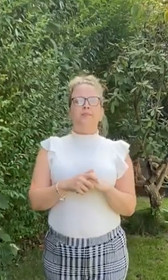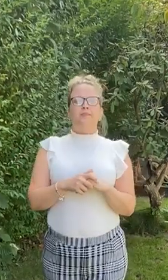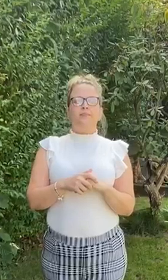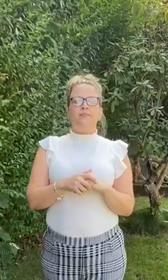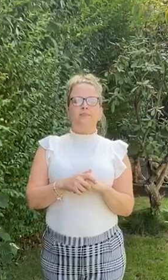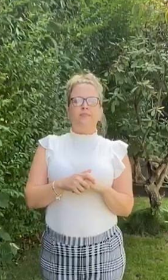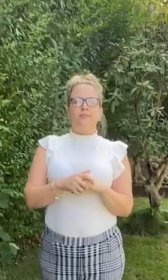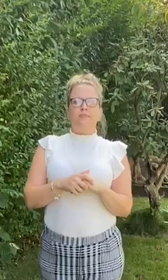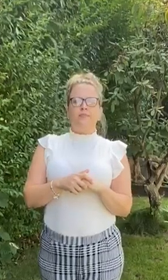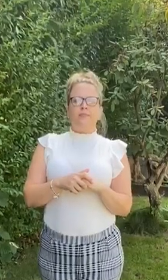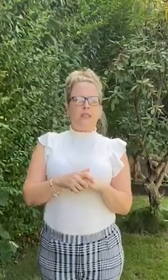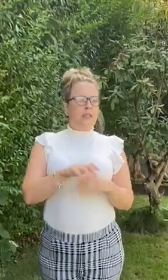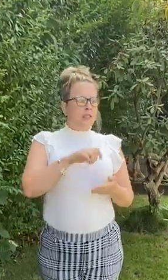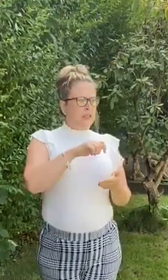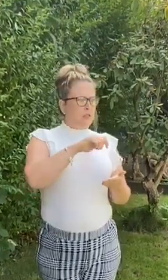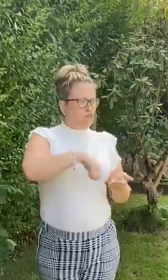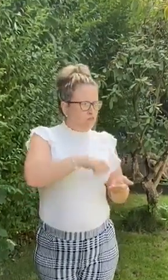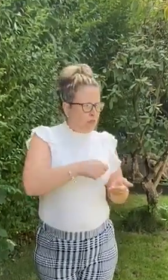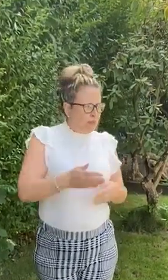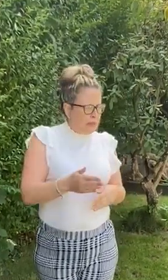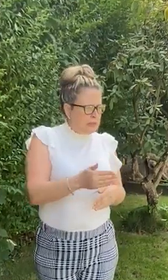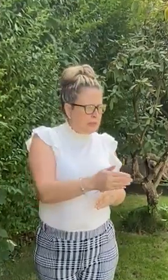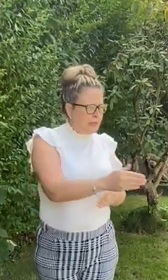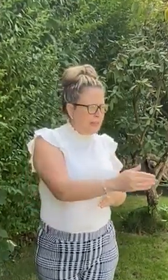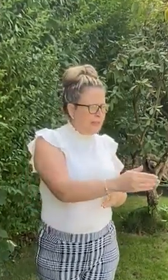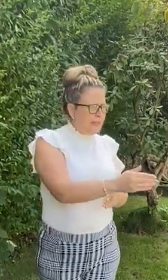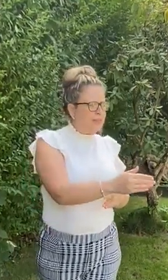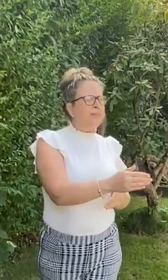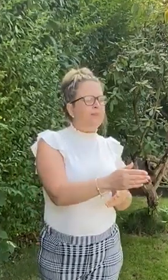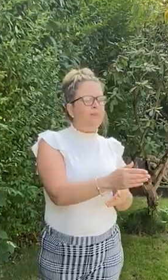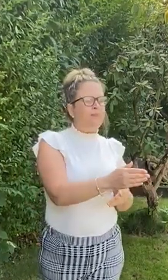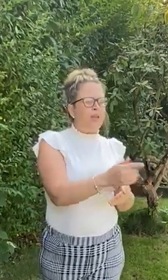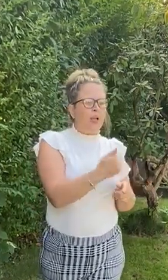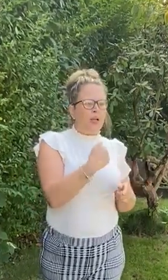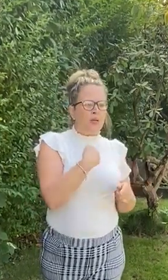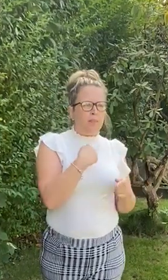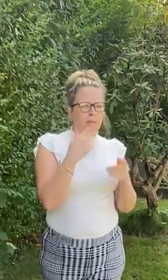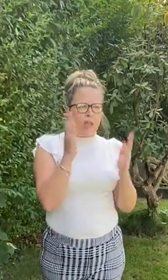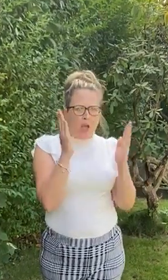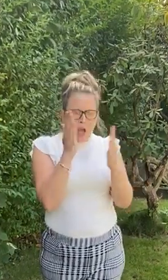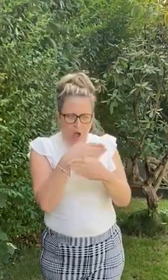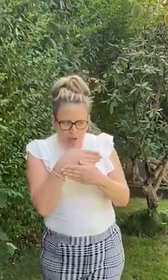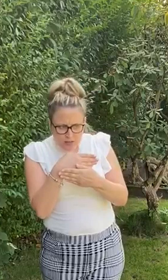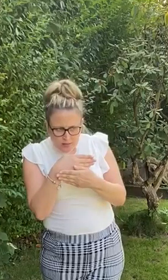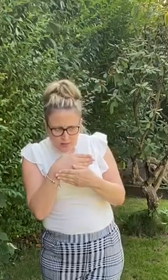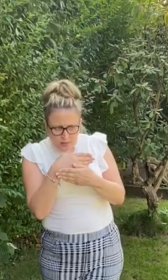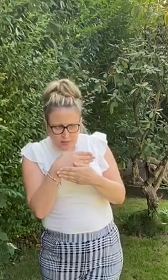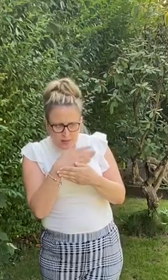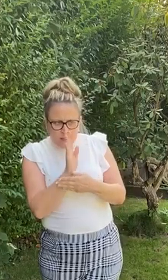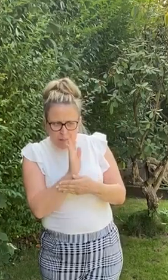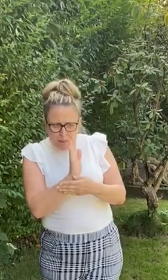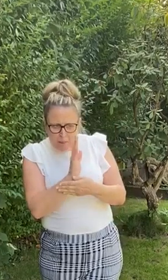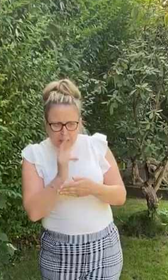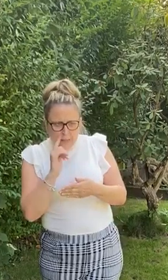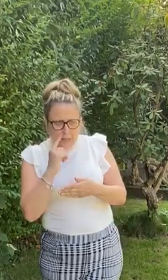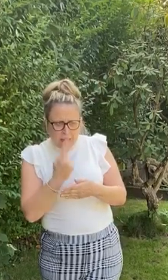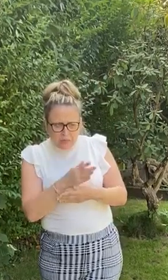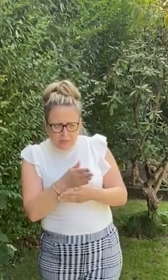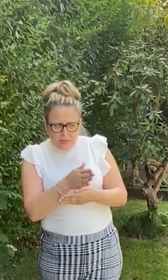Scrambled snake? It's time I hid. Goodbye, little mouse. And